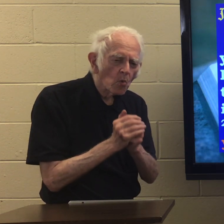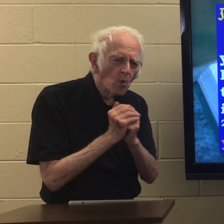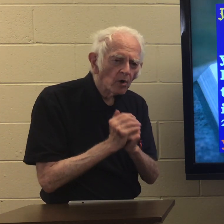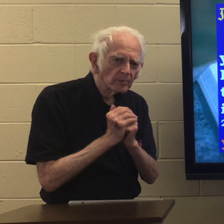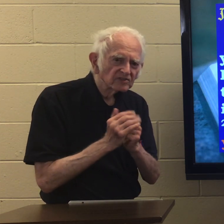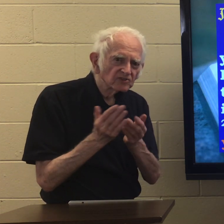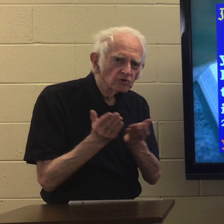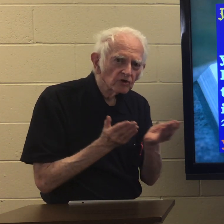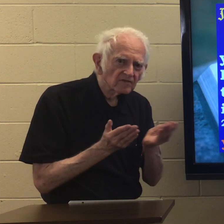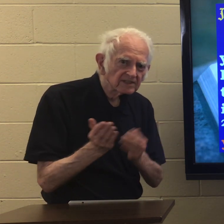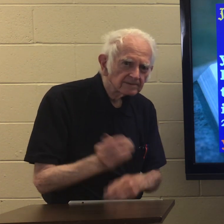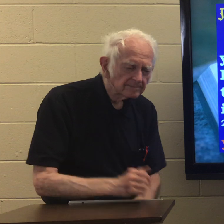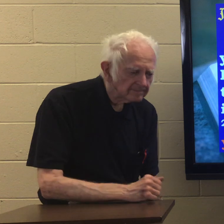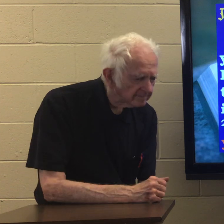meaning to worship service.